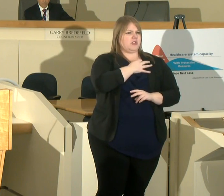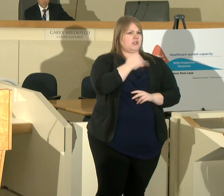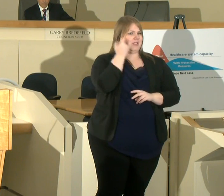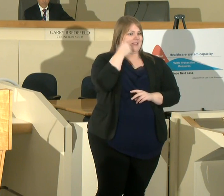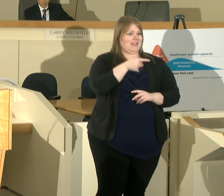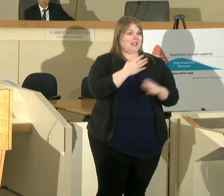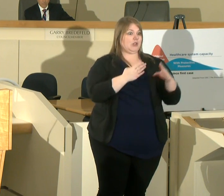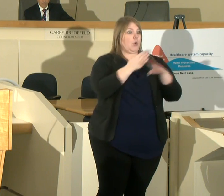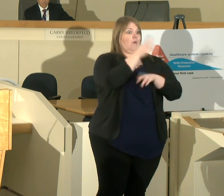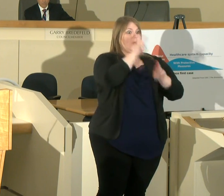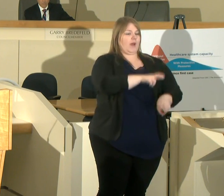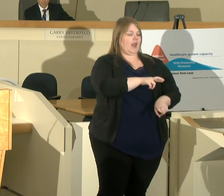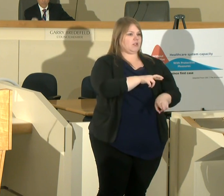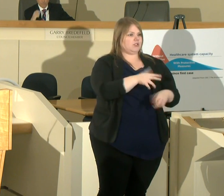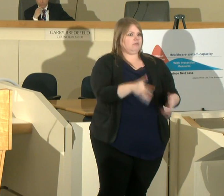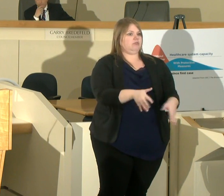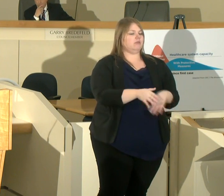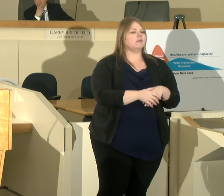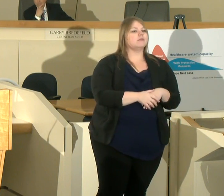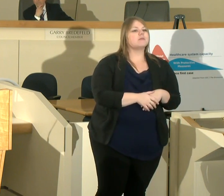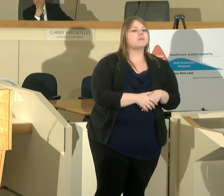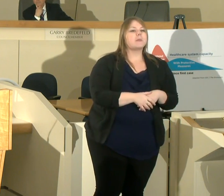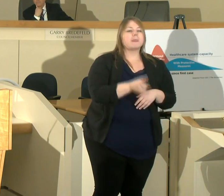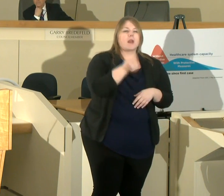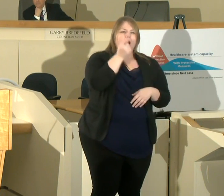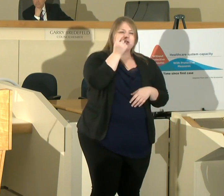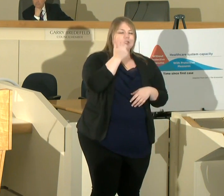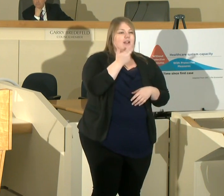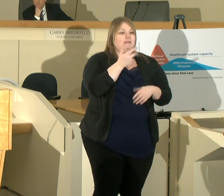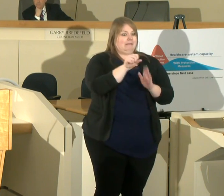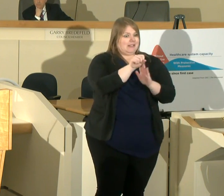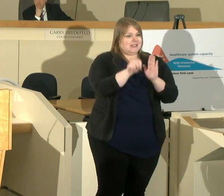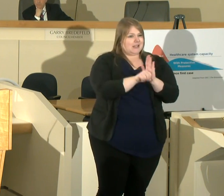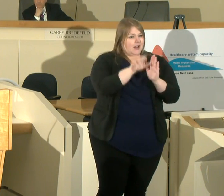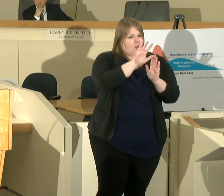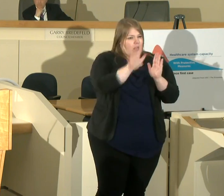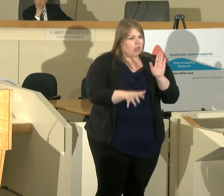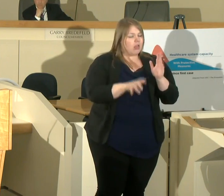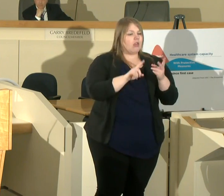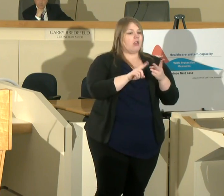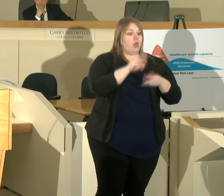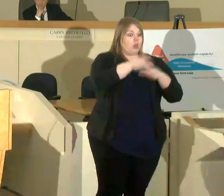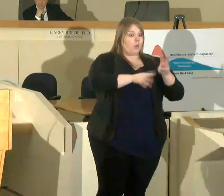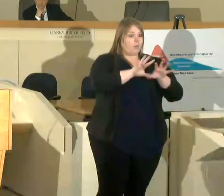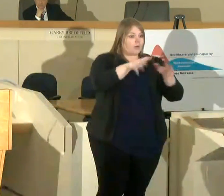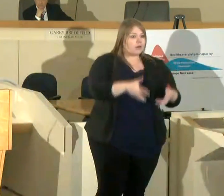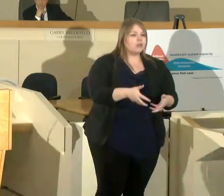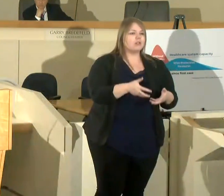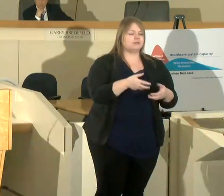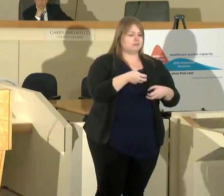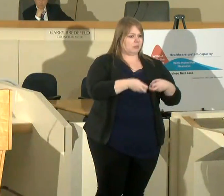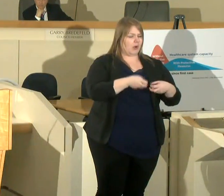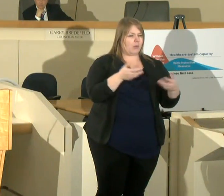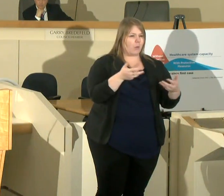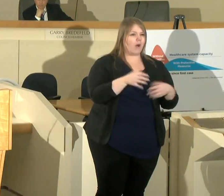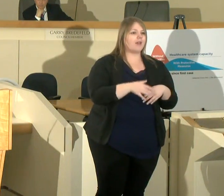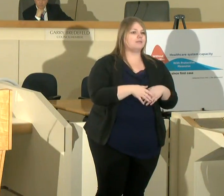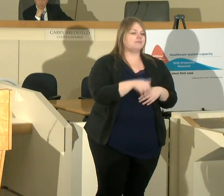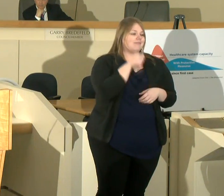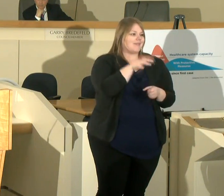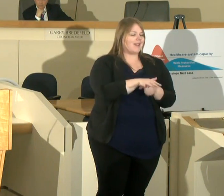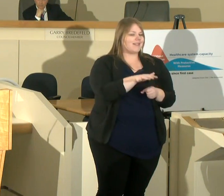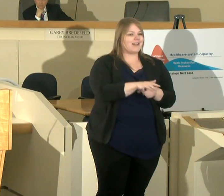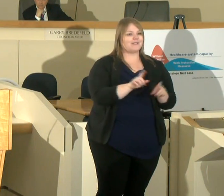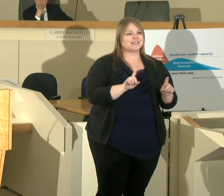well the problem across the state the problem across the world in many places is a lack of testing